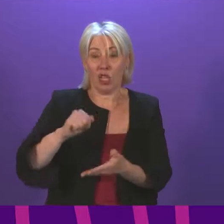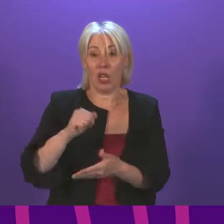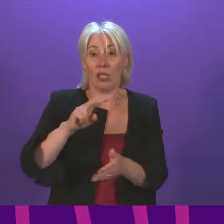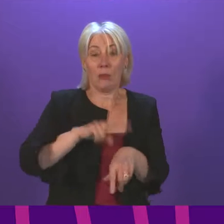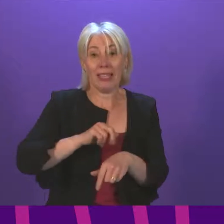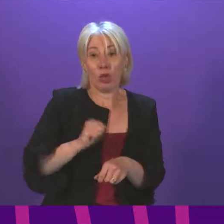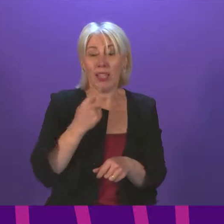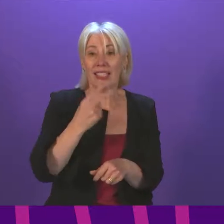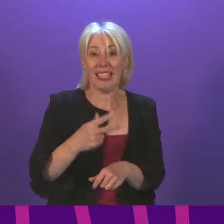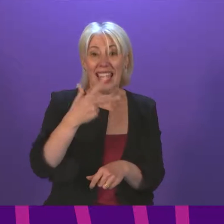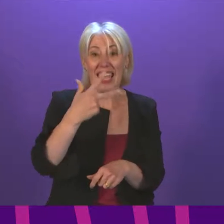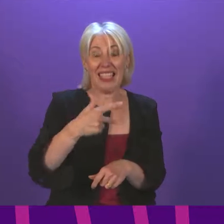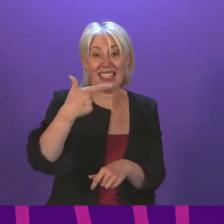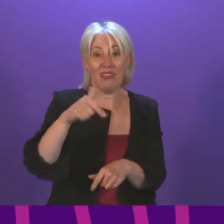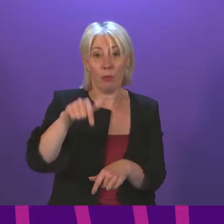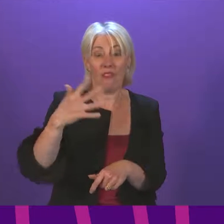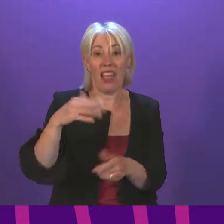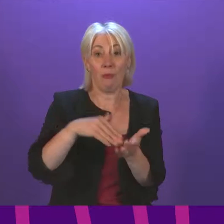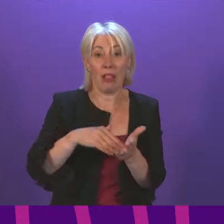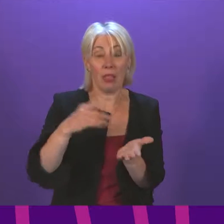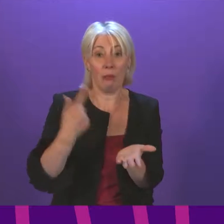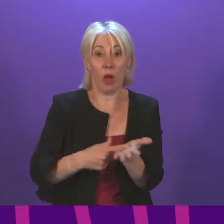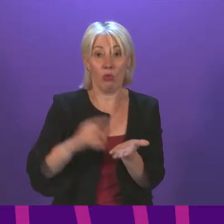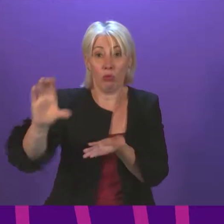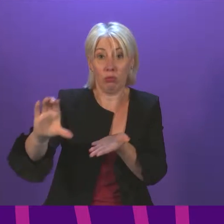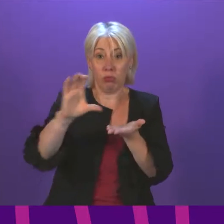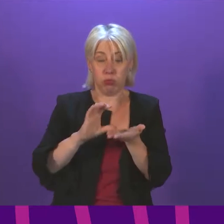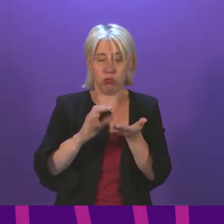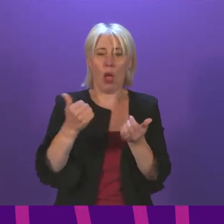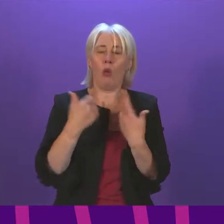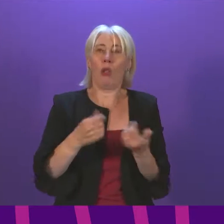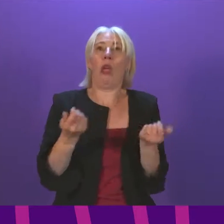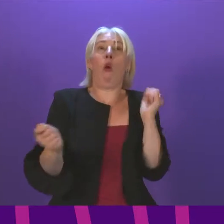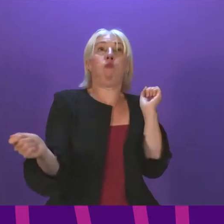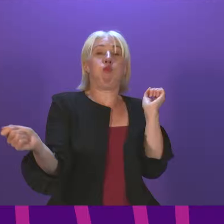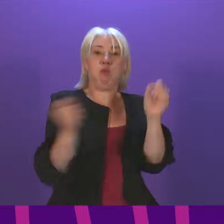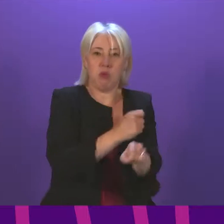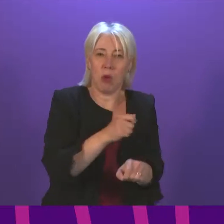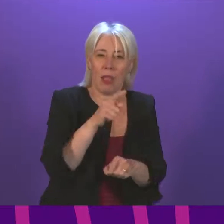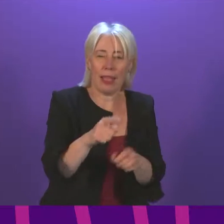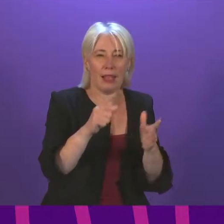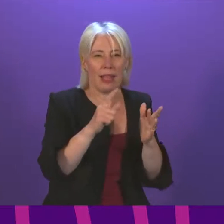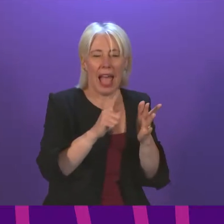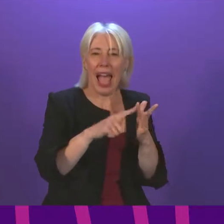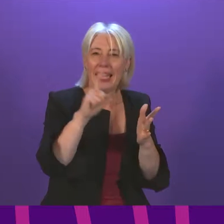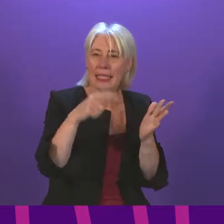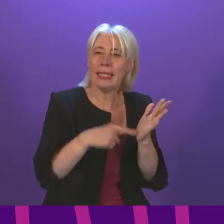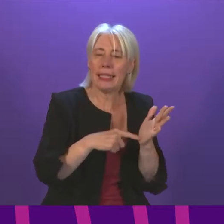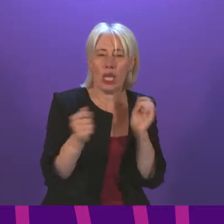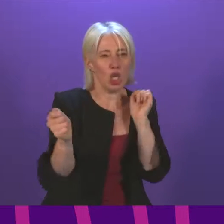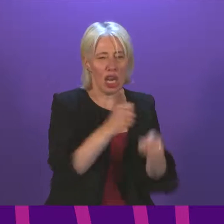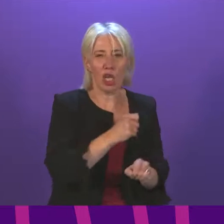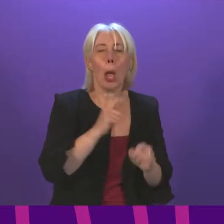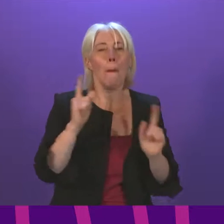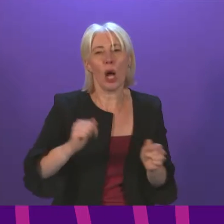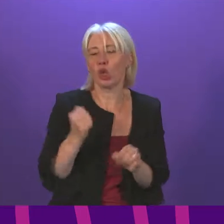.7 million in capital funding would deliver significant transformative benefits in areas including ICT. But